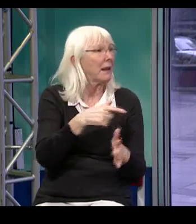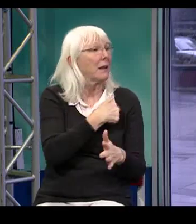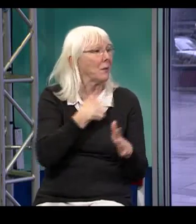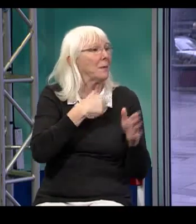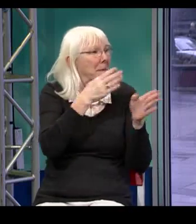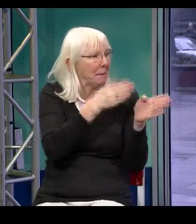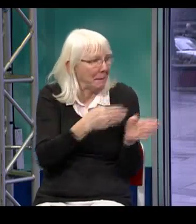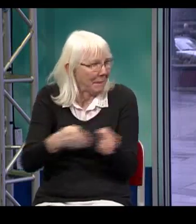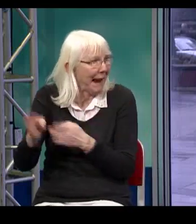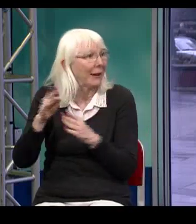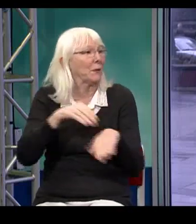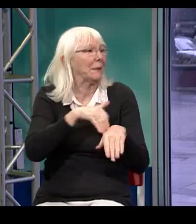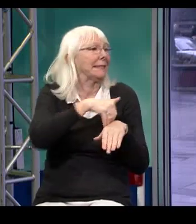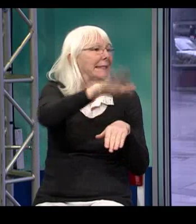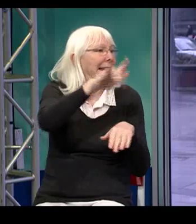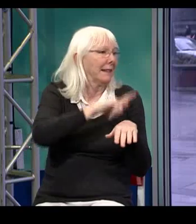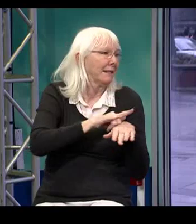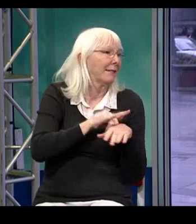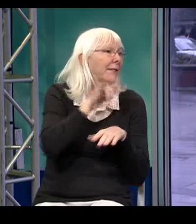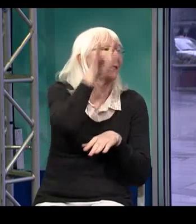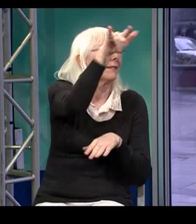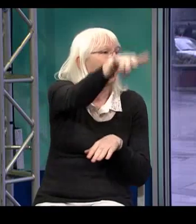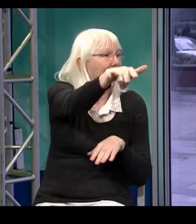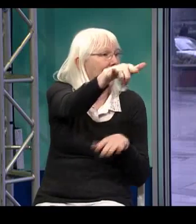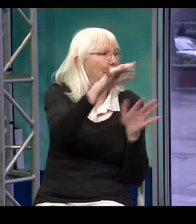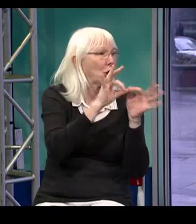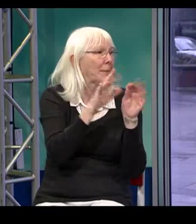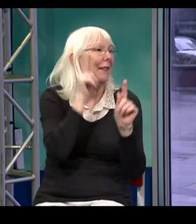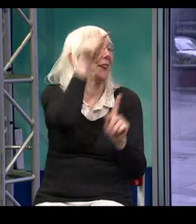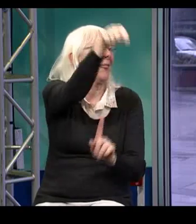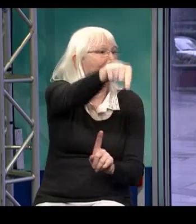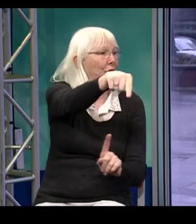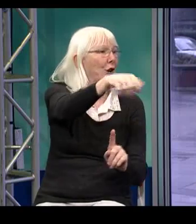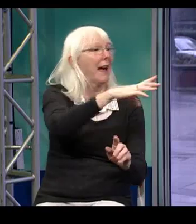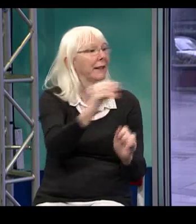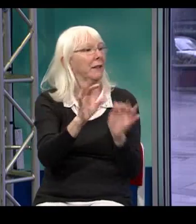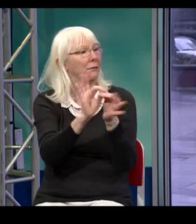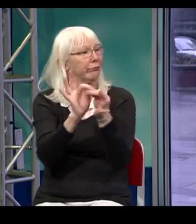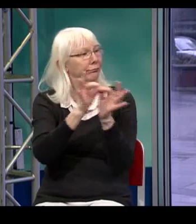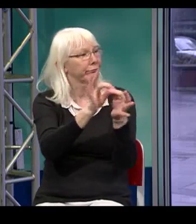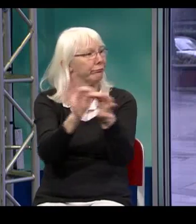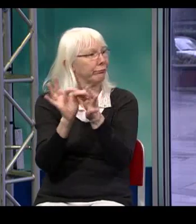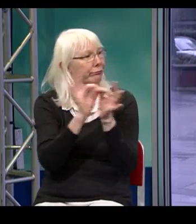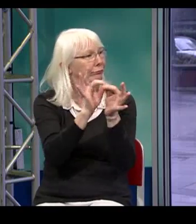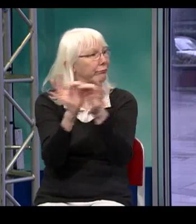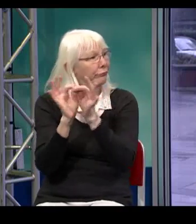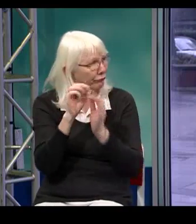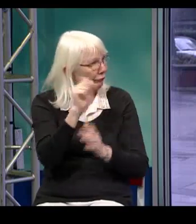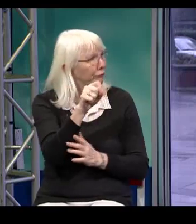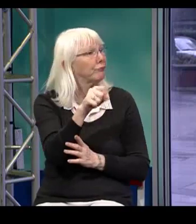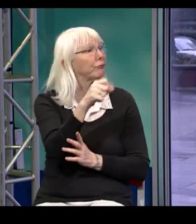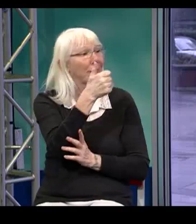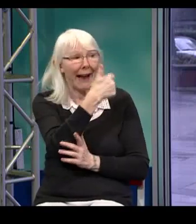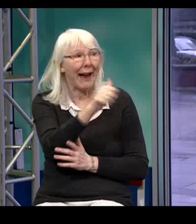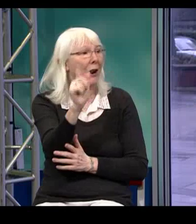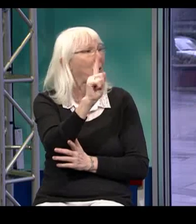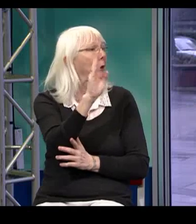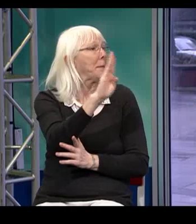and we do schedule that for an interpreter to fly north and be able to provide interpreting